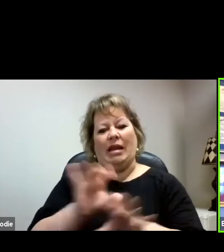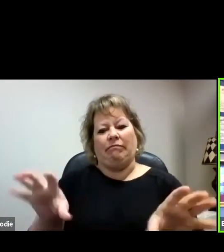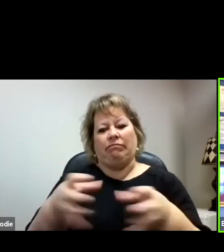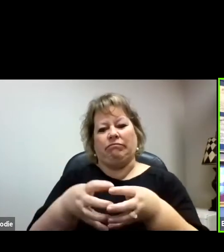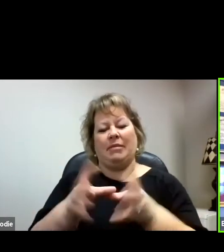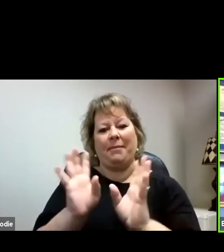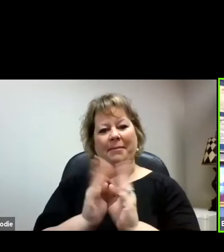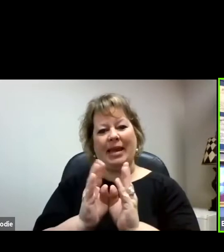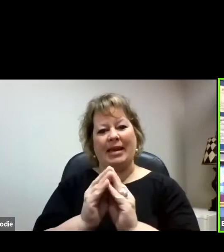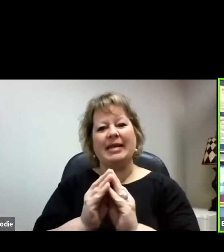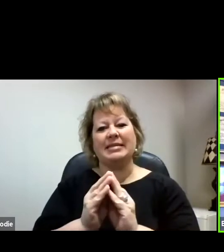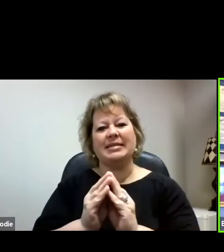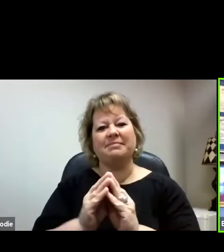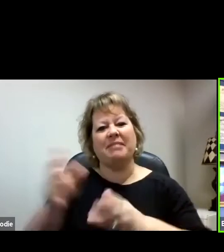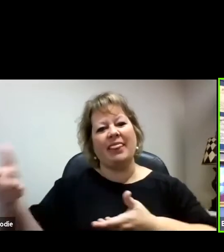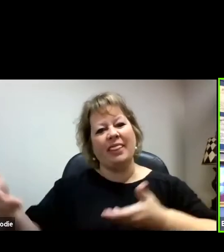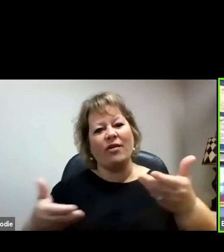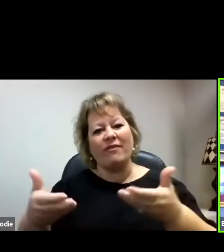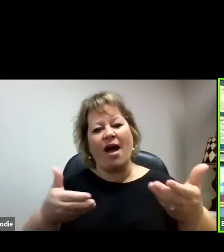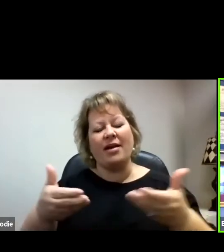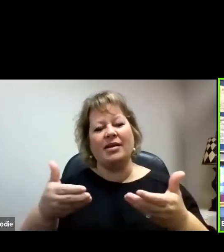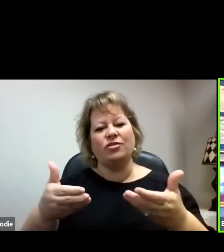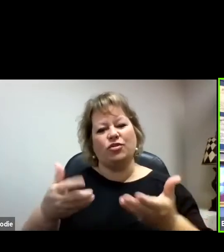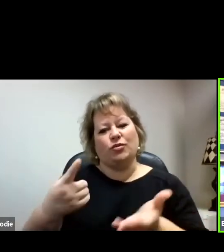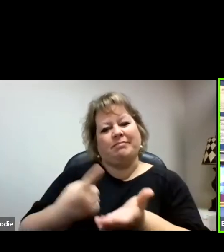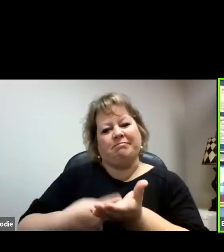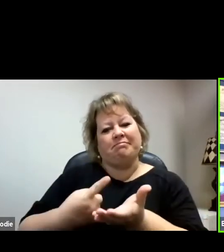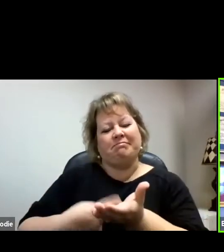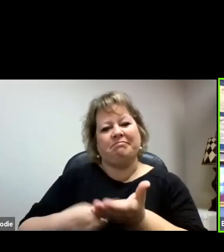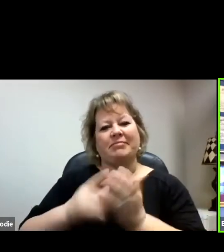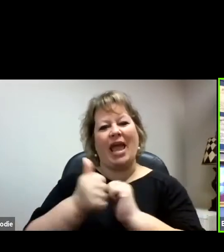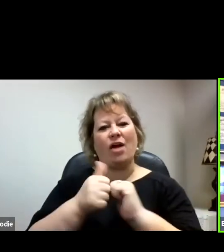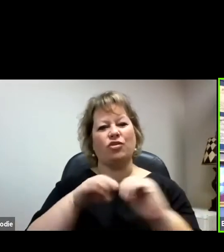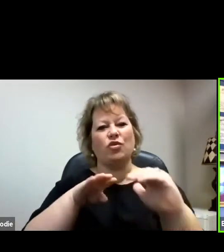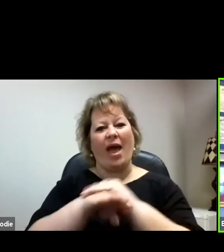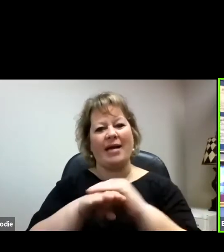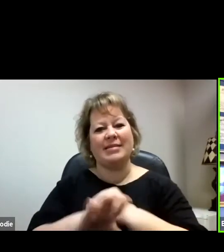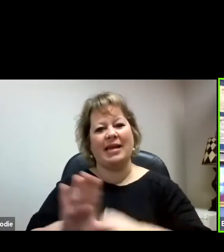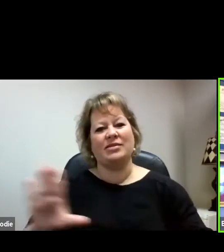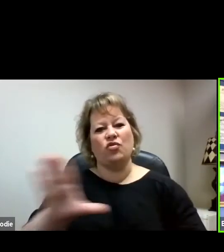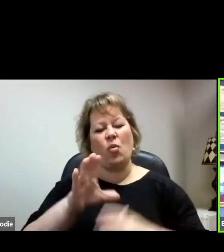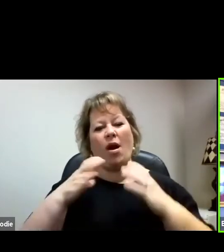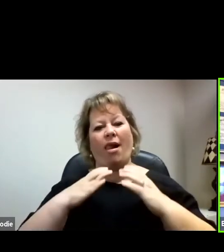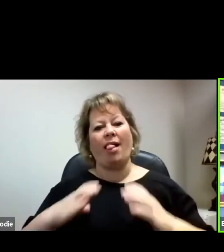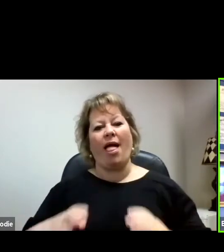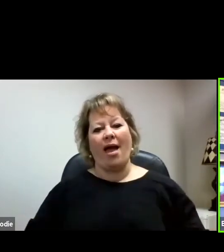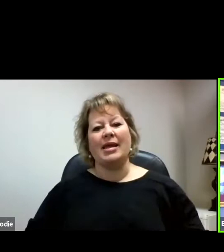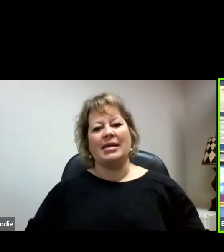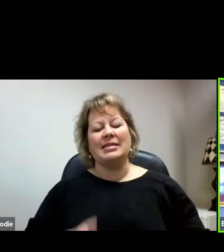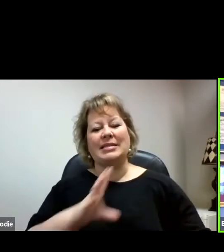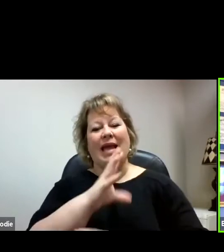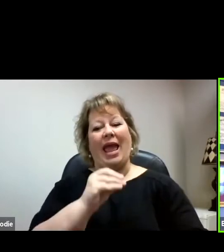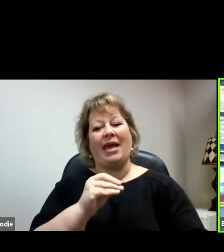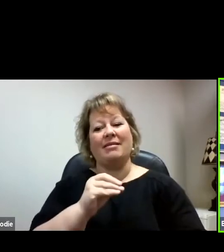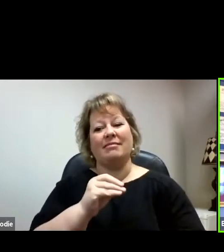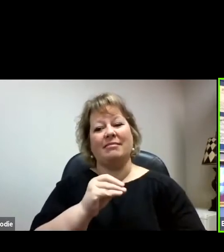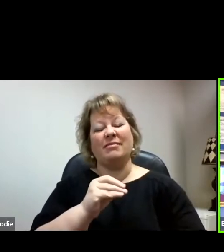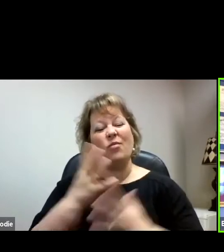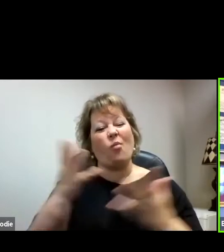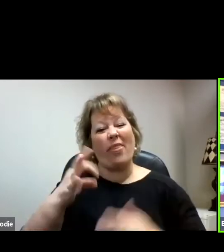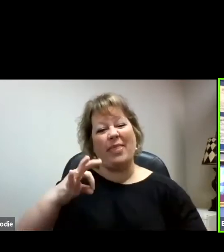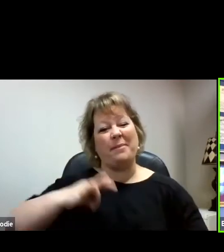invited in to talk about how to access your clients and the benefits of that.